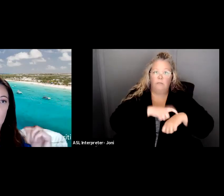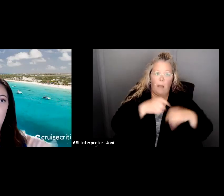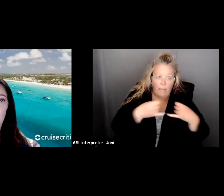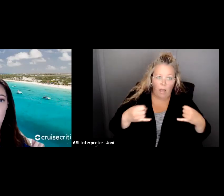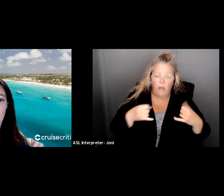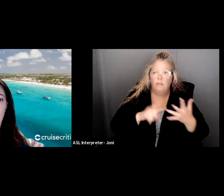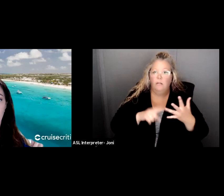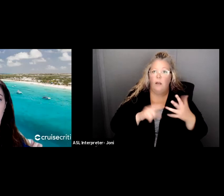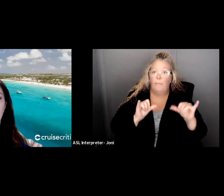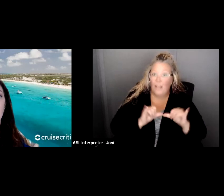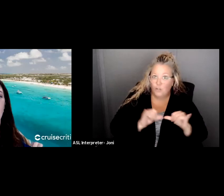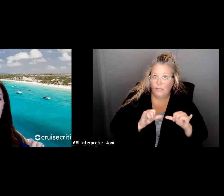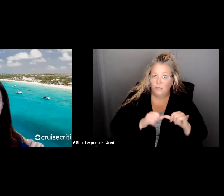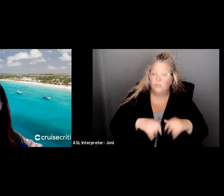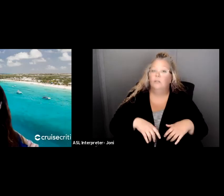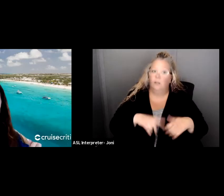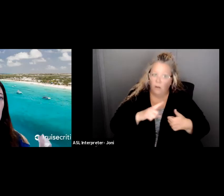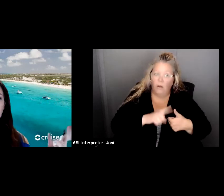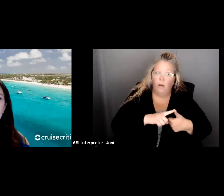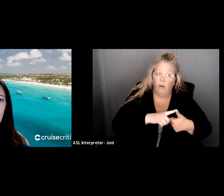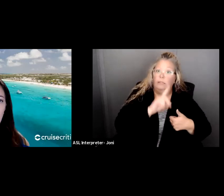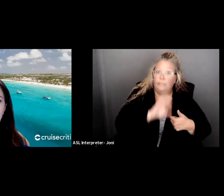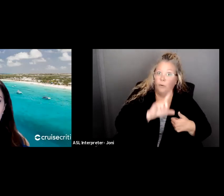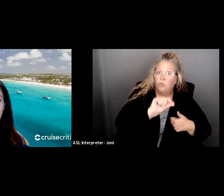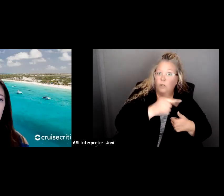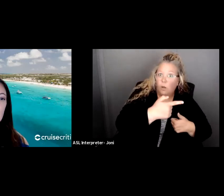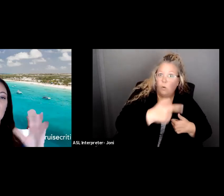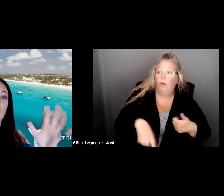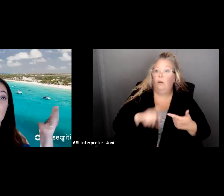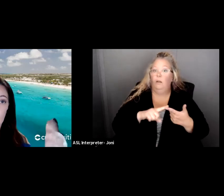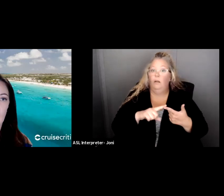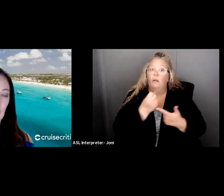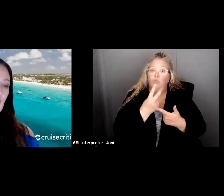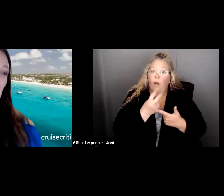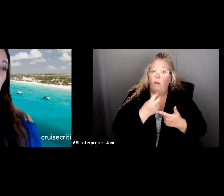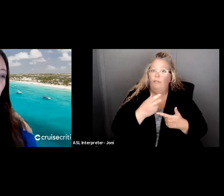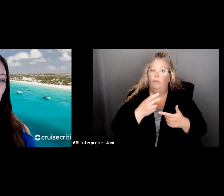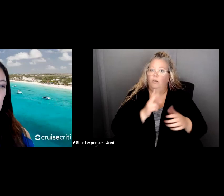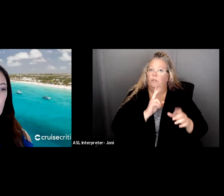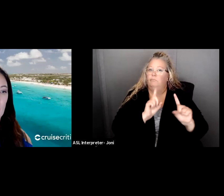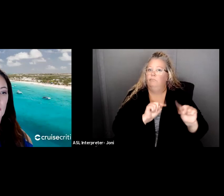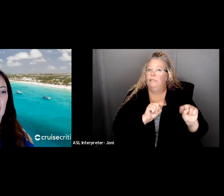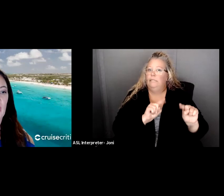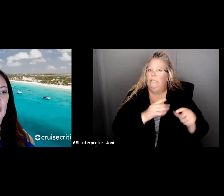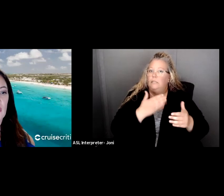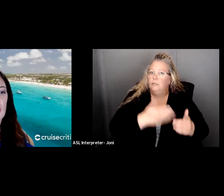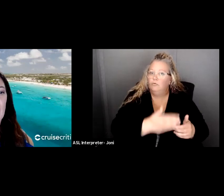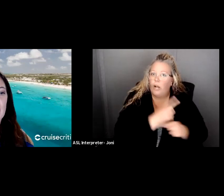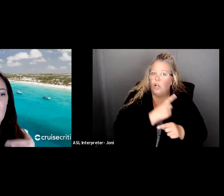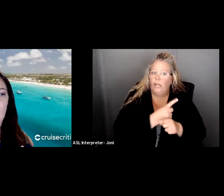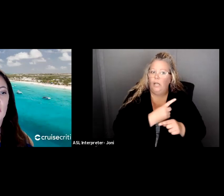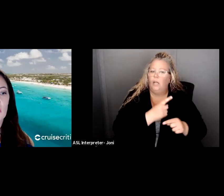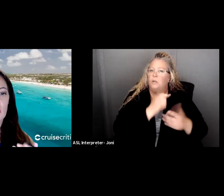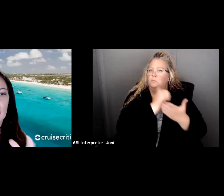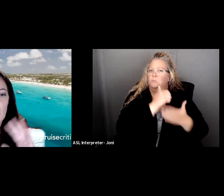it should start by December, 2021. Now I have the measure. Everybody wants 12 regular attendees, et cetera. Um, so